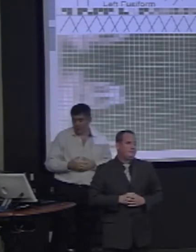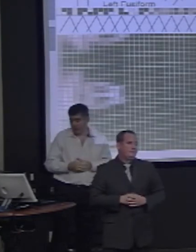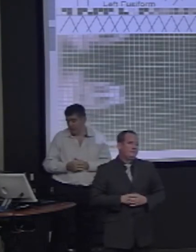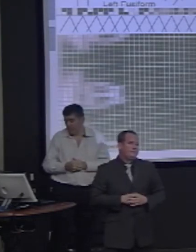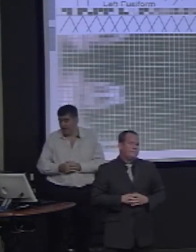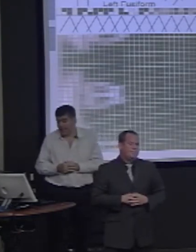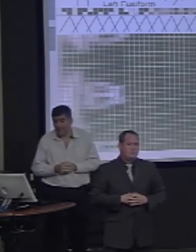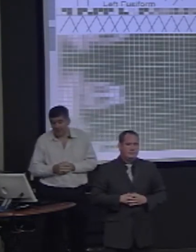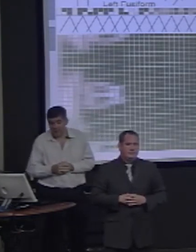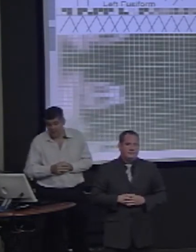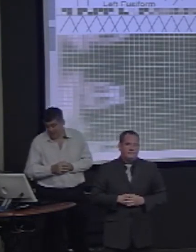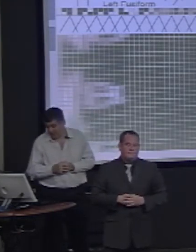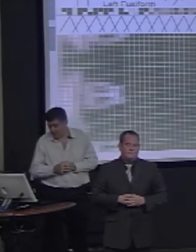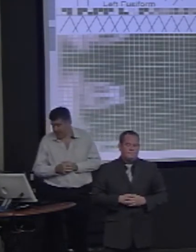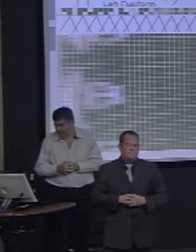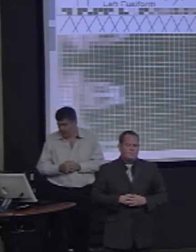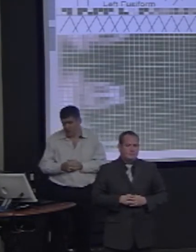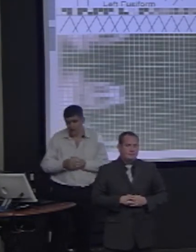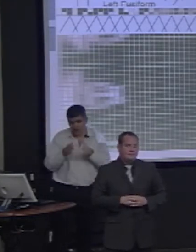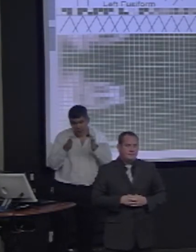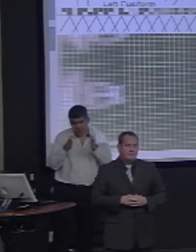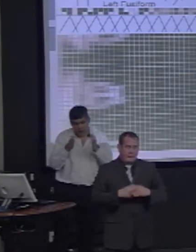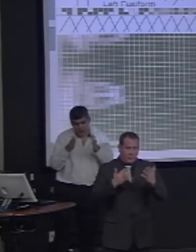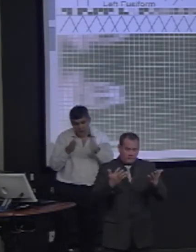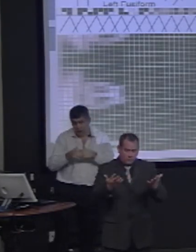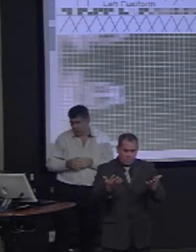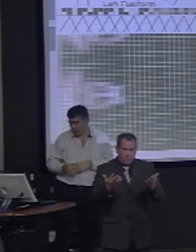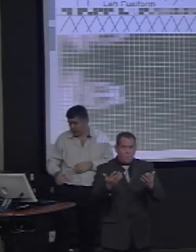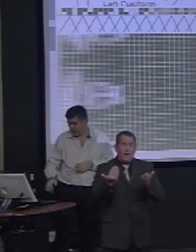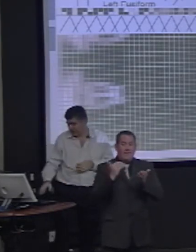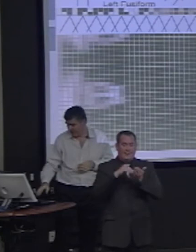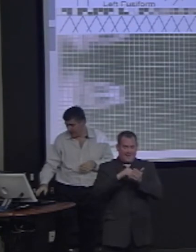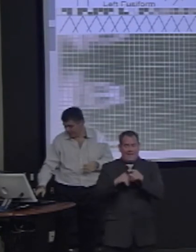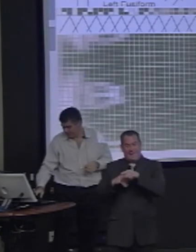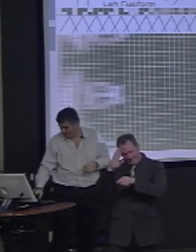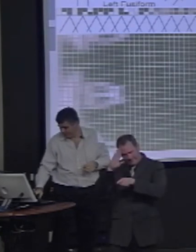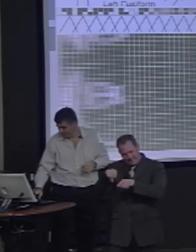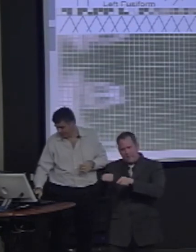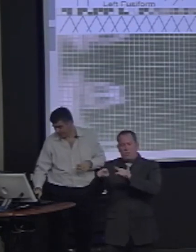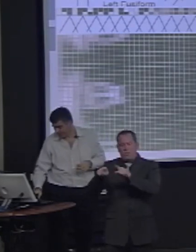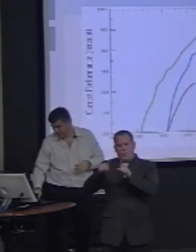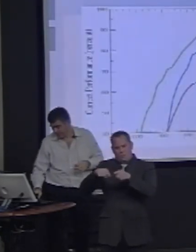Supposedly, in a way, analogous to how the brain's constrained to use local connectivity.